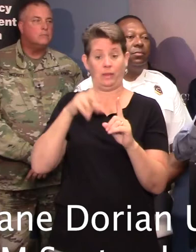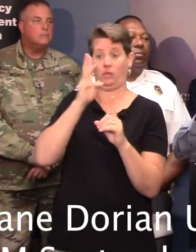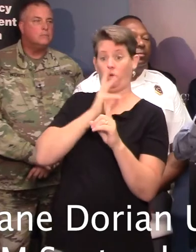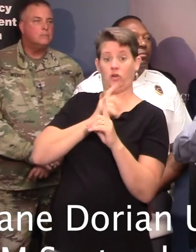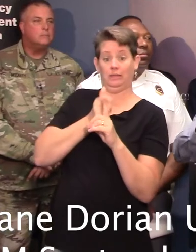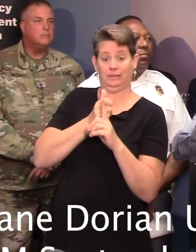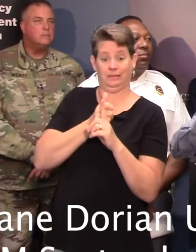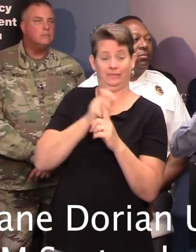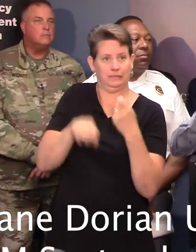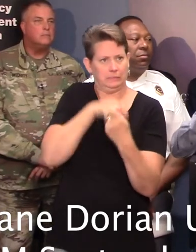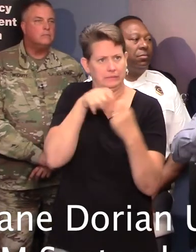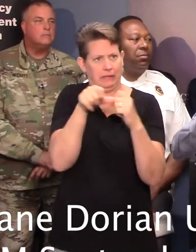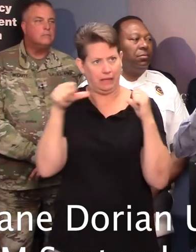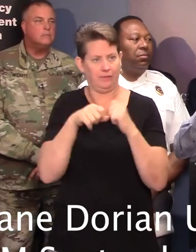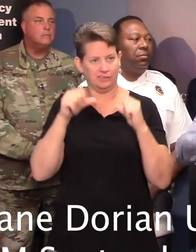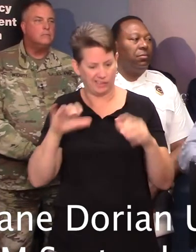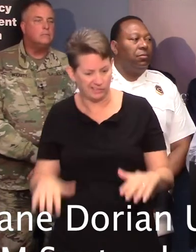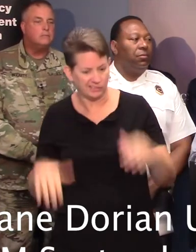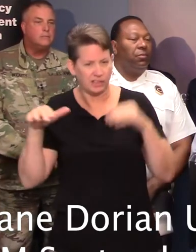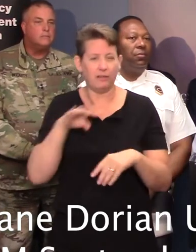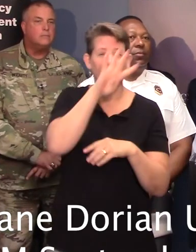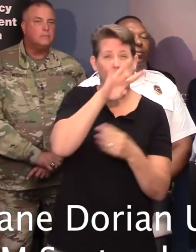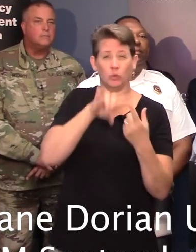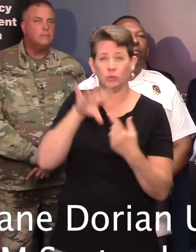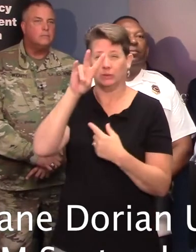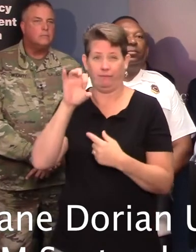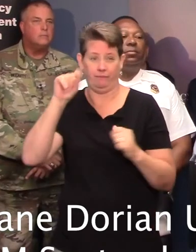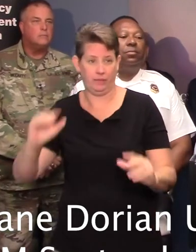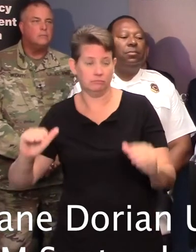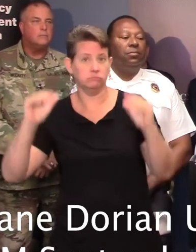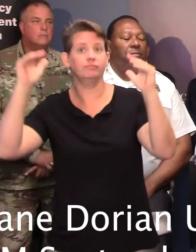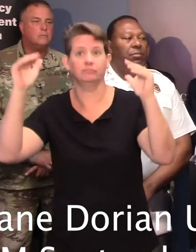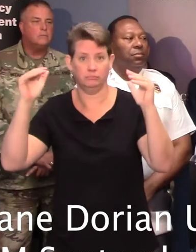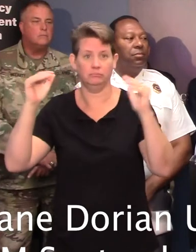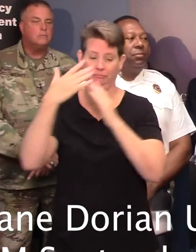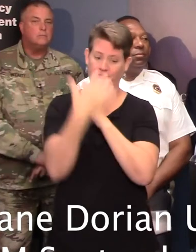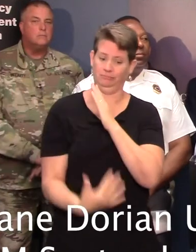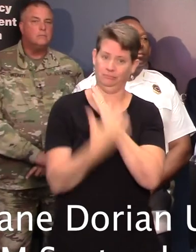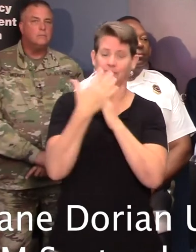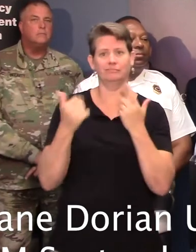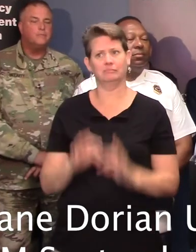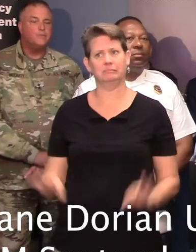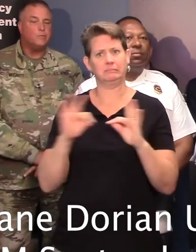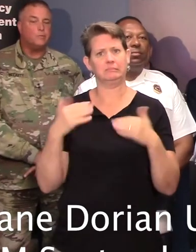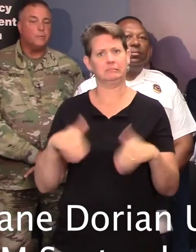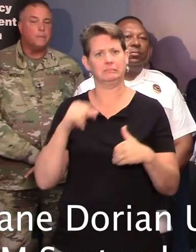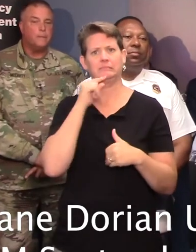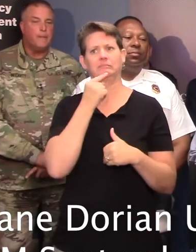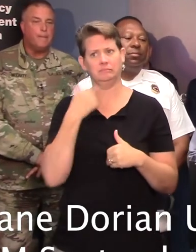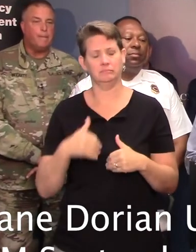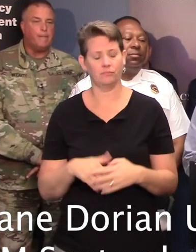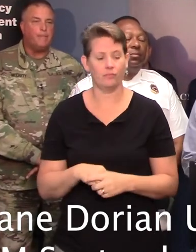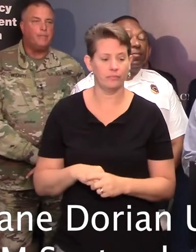could get. In particular locations, the water could get four to seven feet above ground level along parts of the coast. That's pretty significant. In